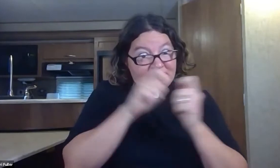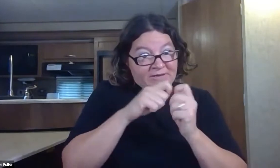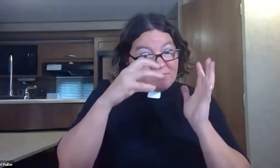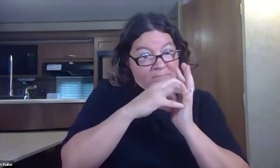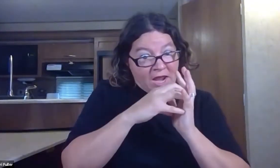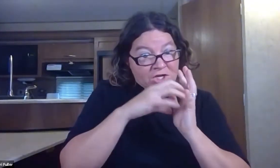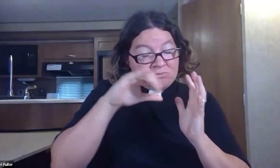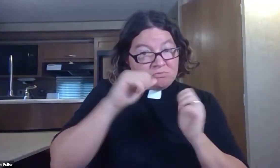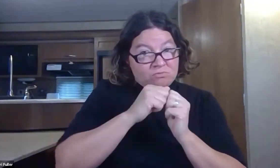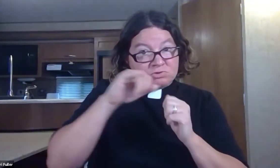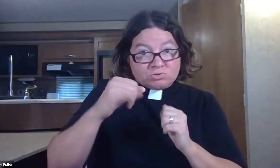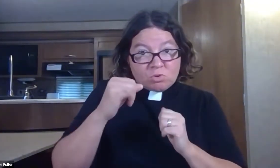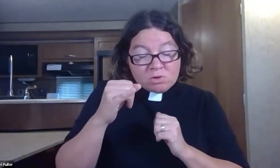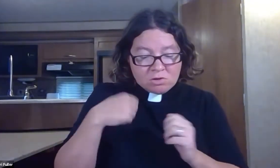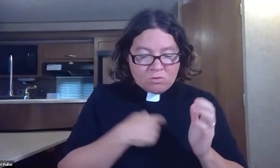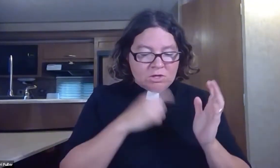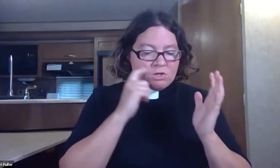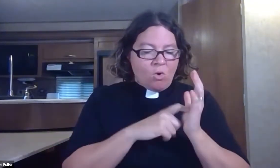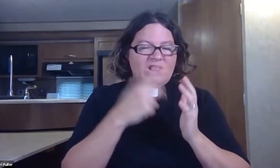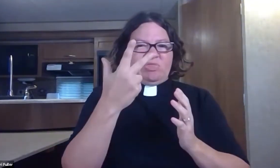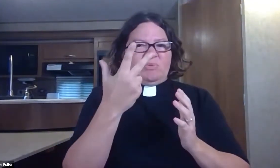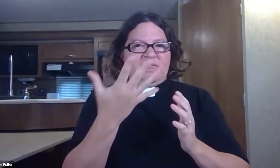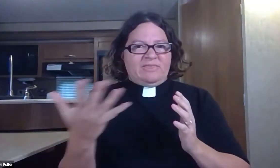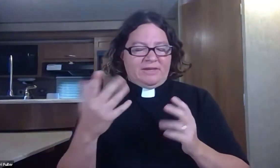Now, in this specific passage, we notice three different things.